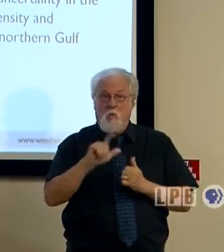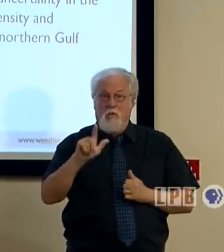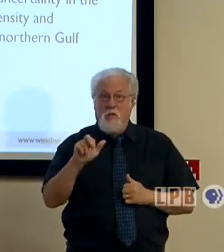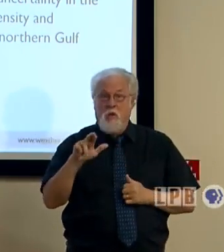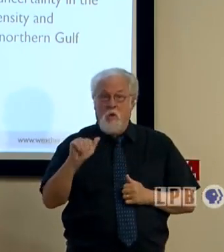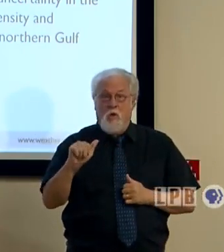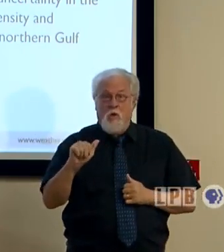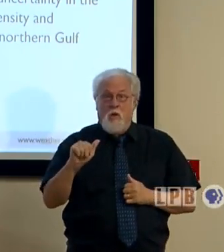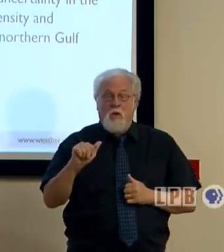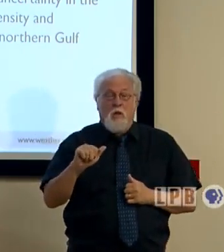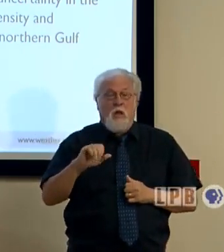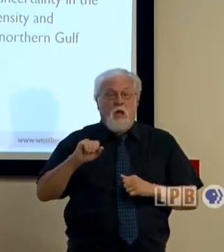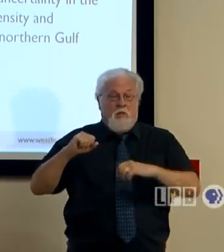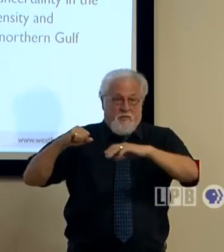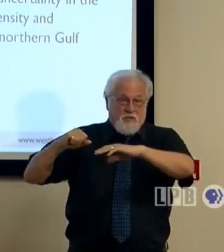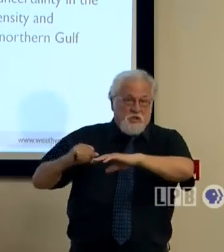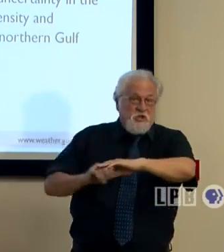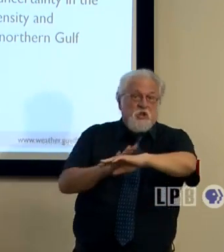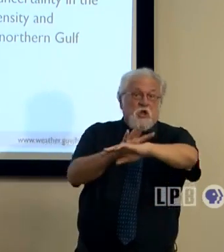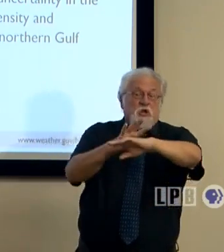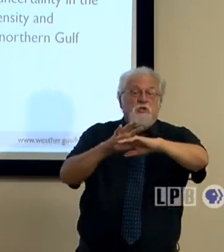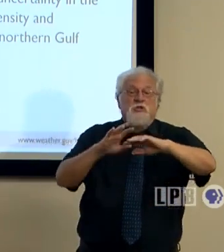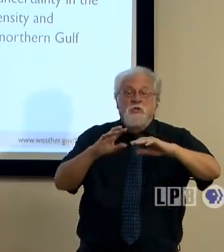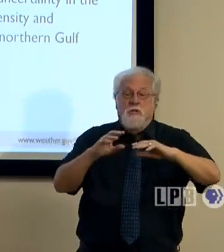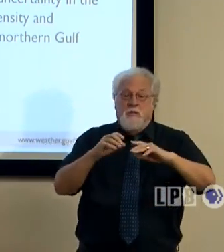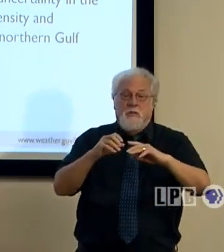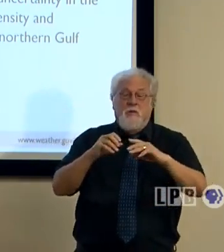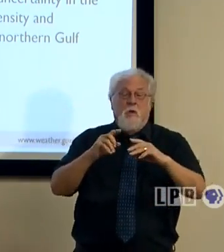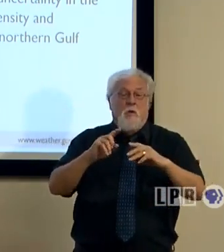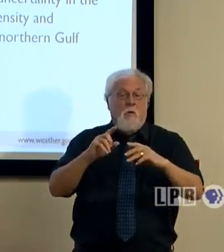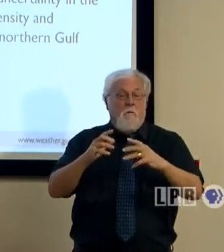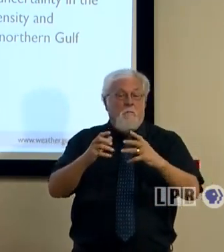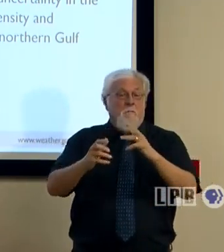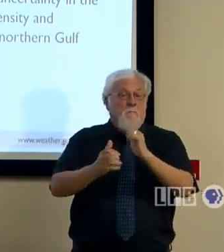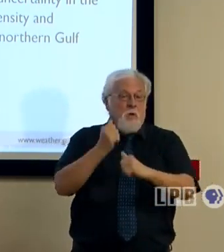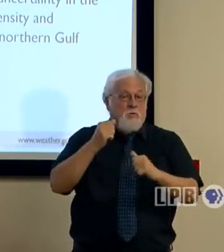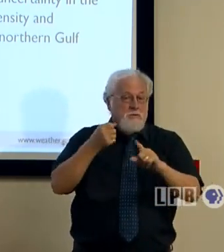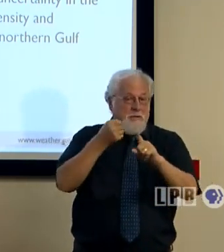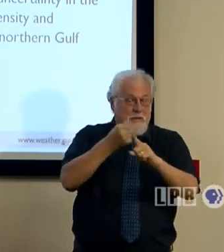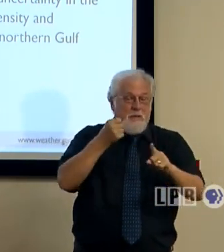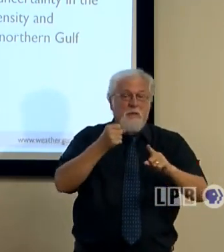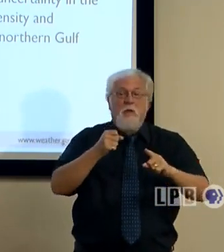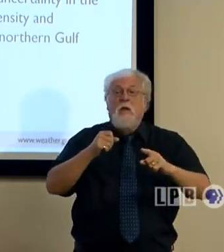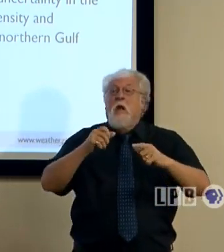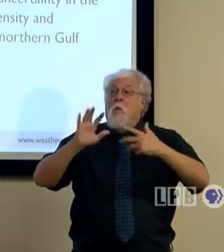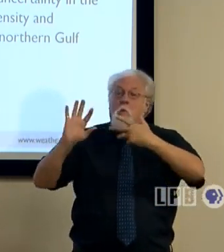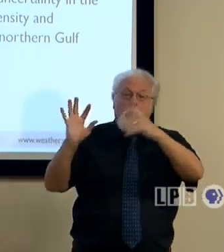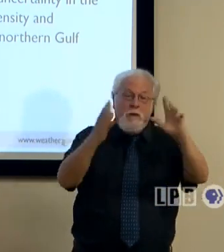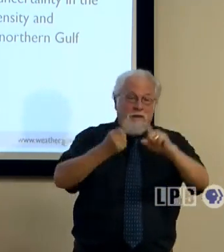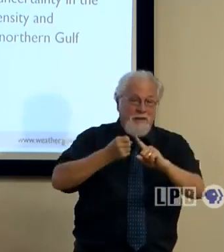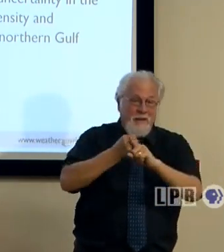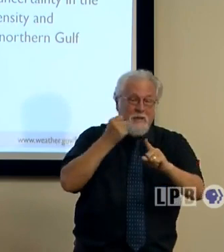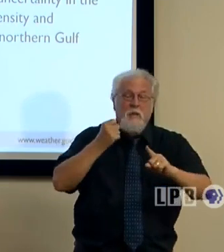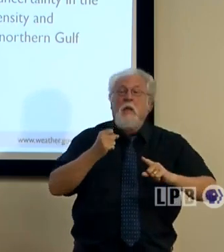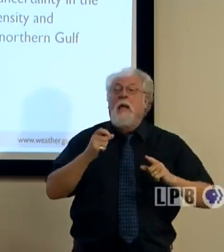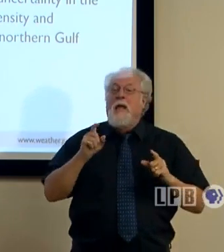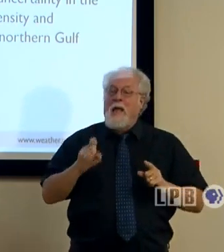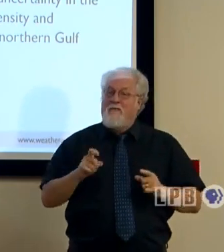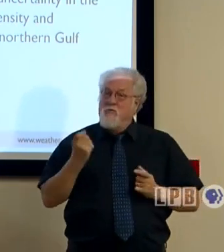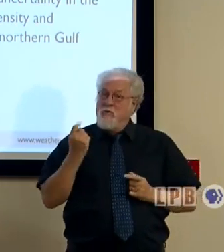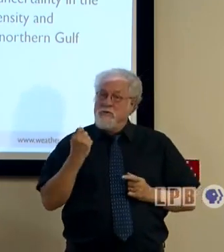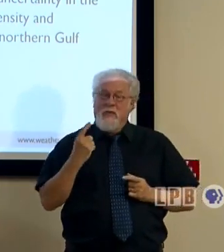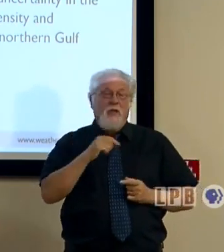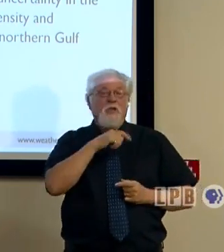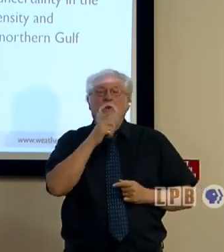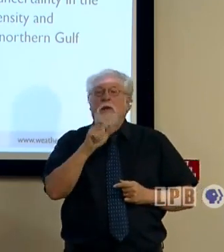you know, where the surge or most of the surge hits, where the heaviest wind swath of damage hits. So we have to understand you